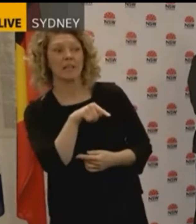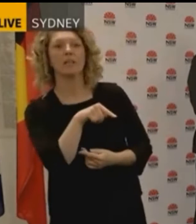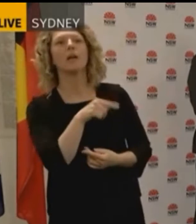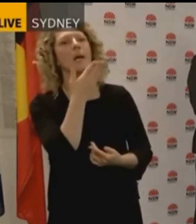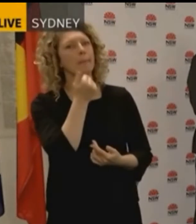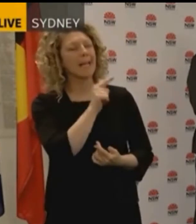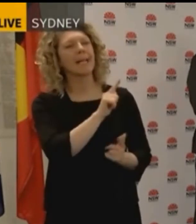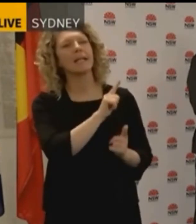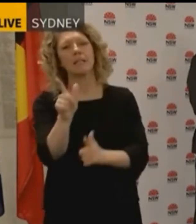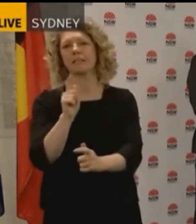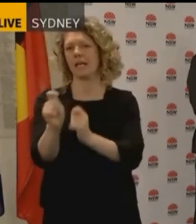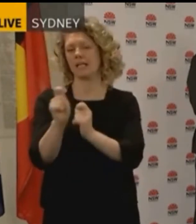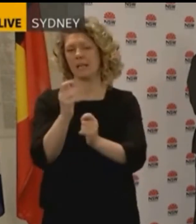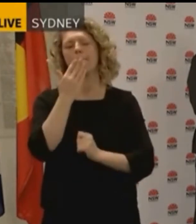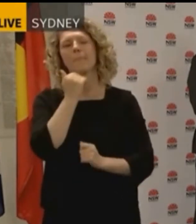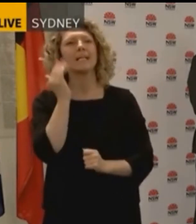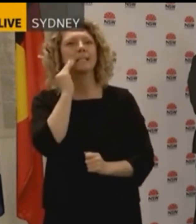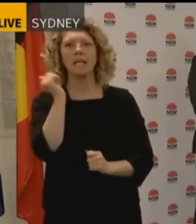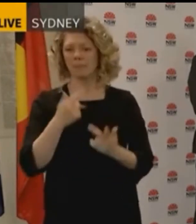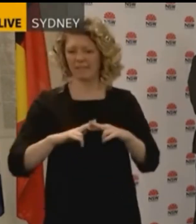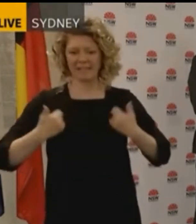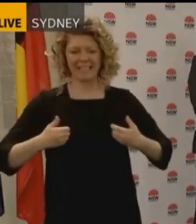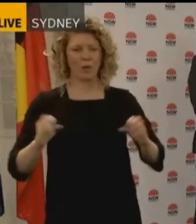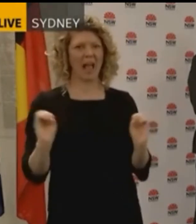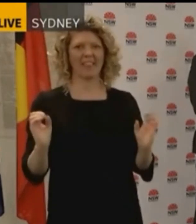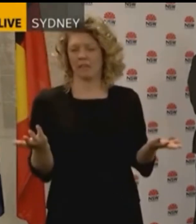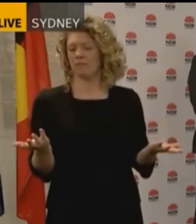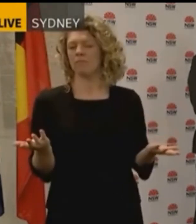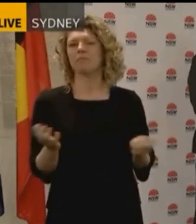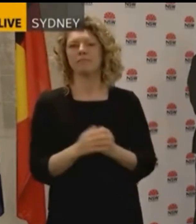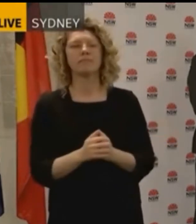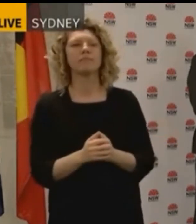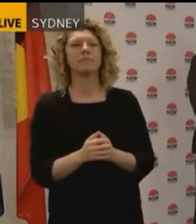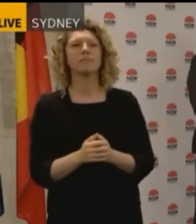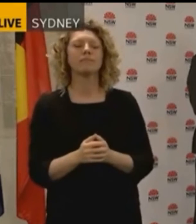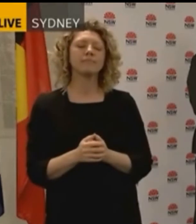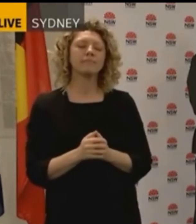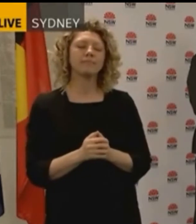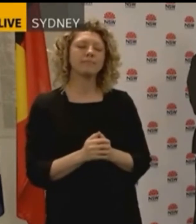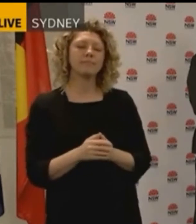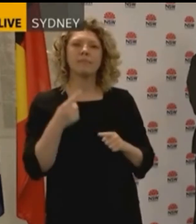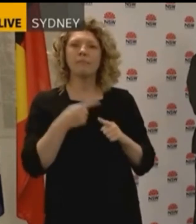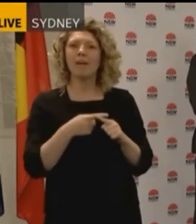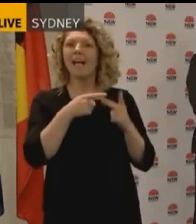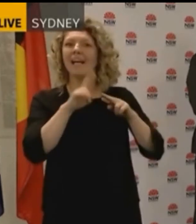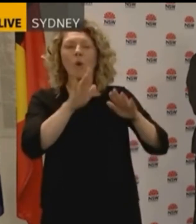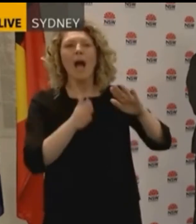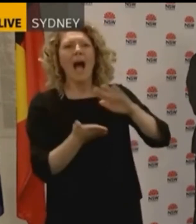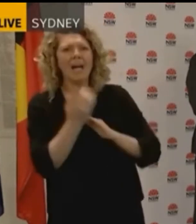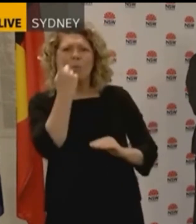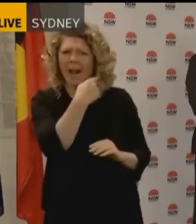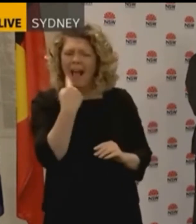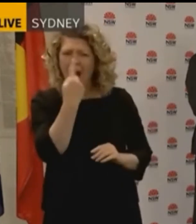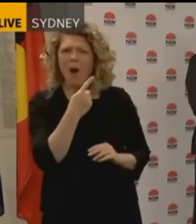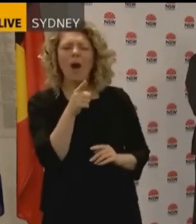contacts and must get tested regardless of symptoms and patrons or staff who were there for less than one hour during